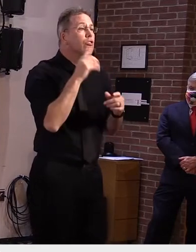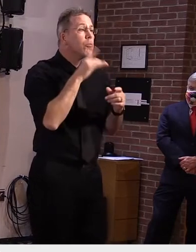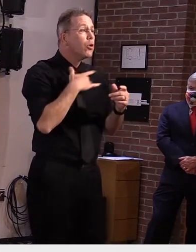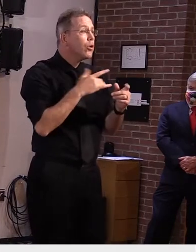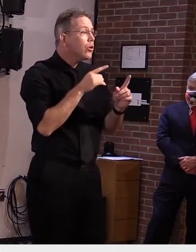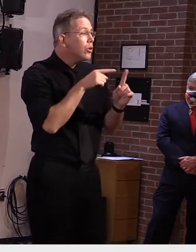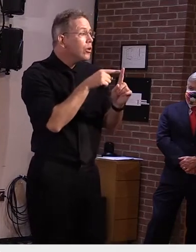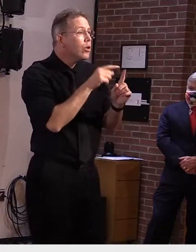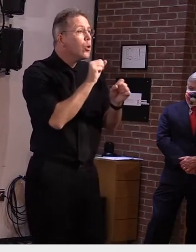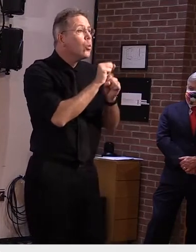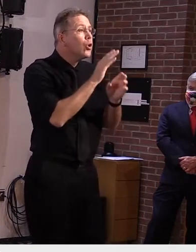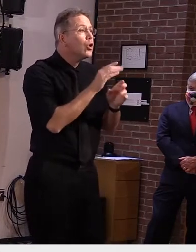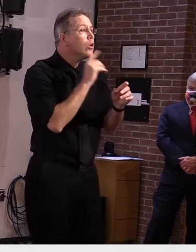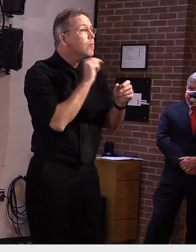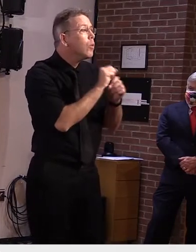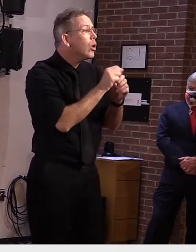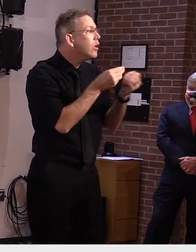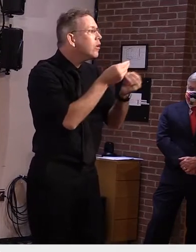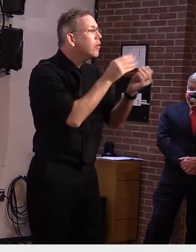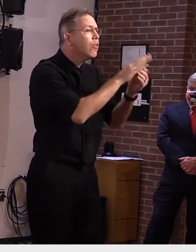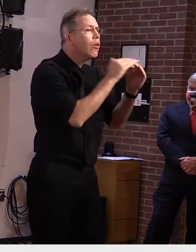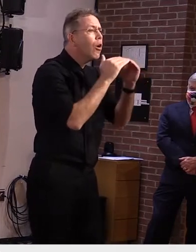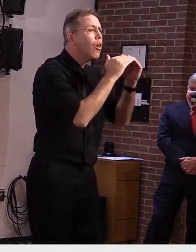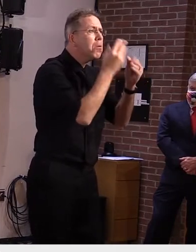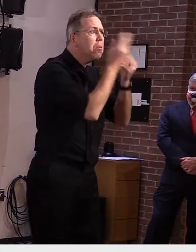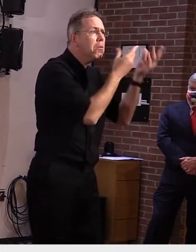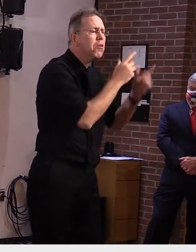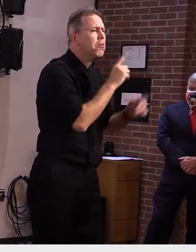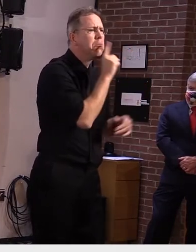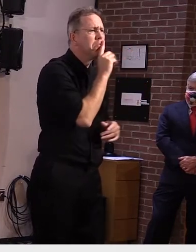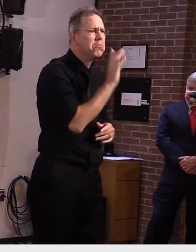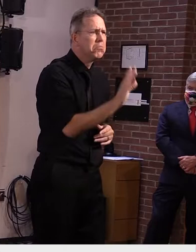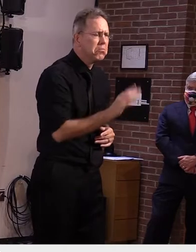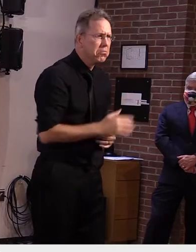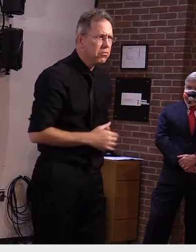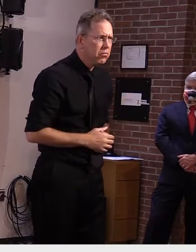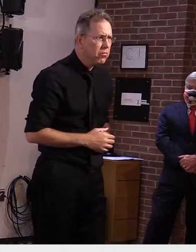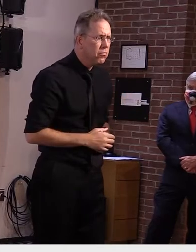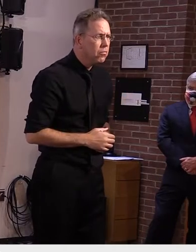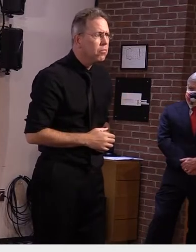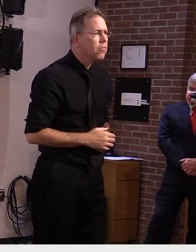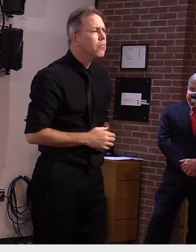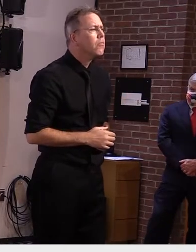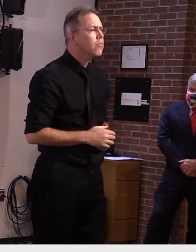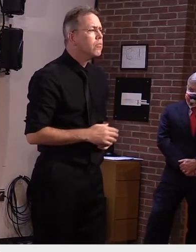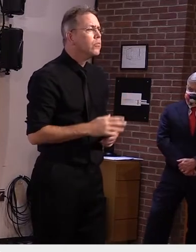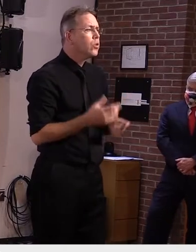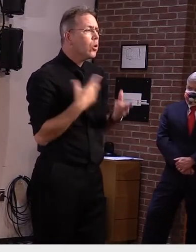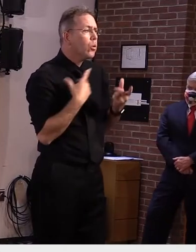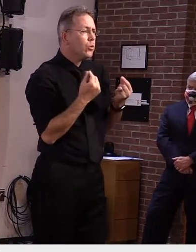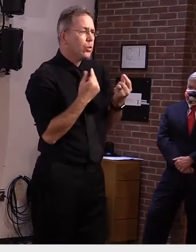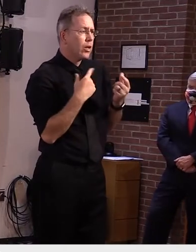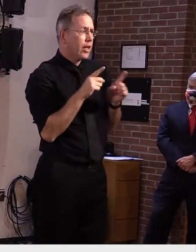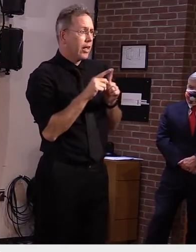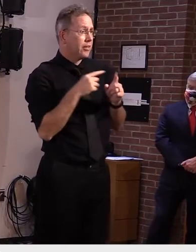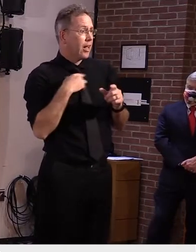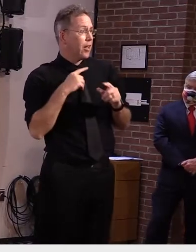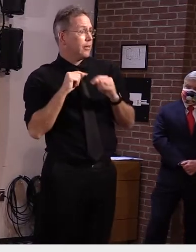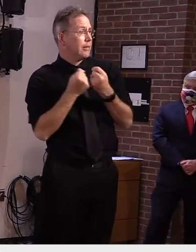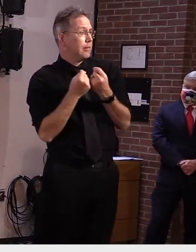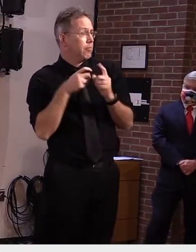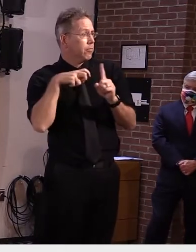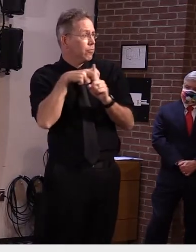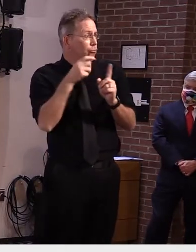were infectious um so you know that there's a cascade of information that we need to collect about a